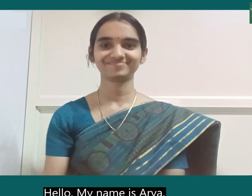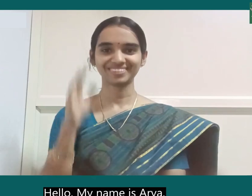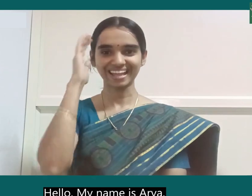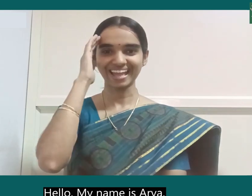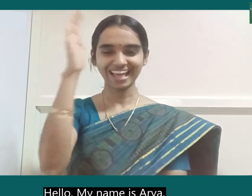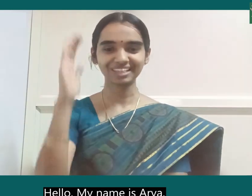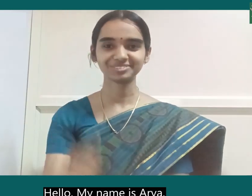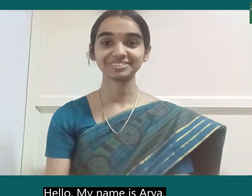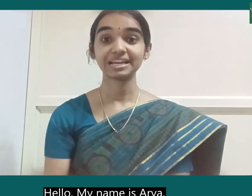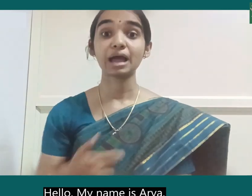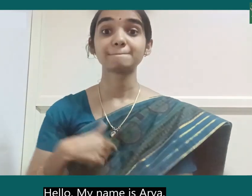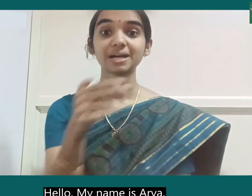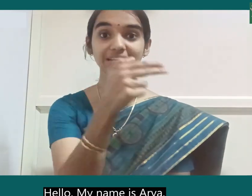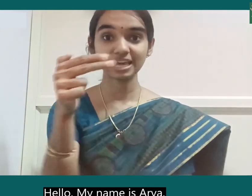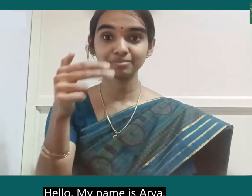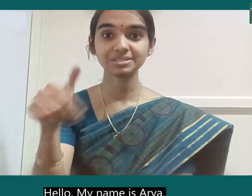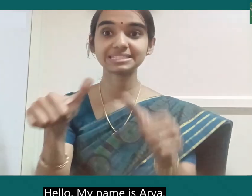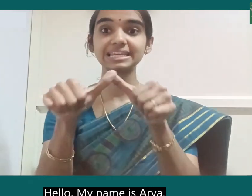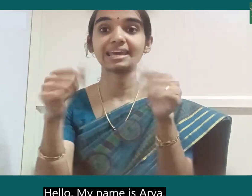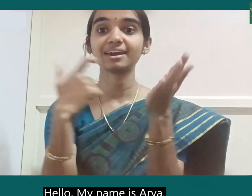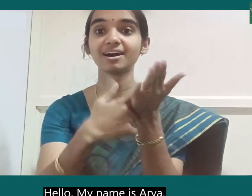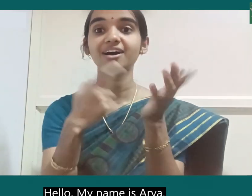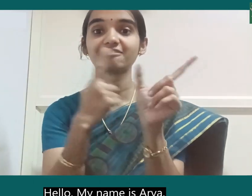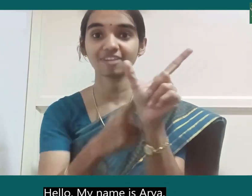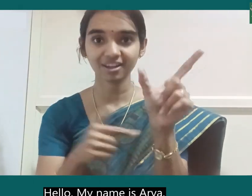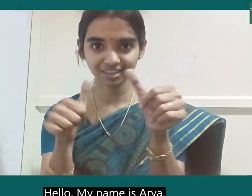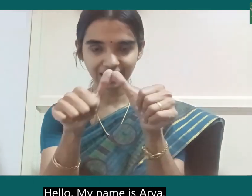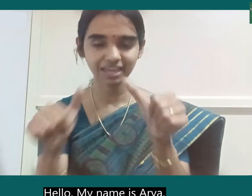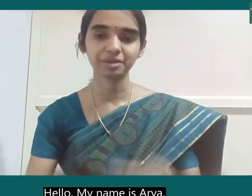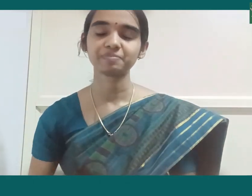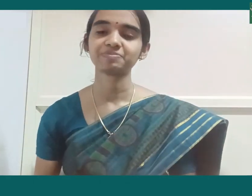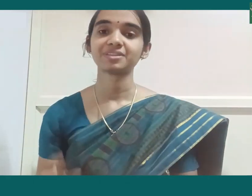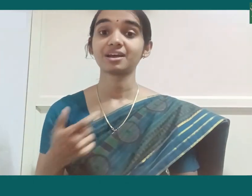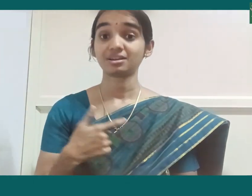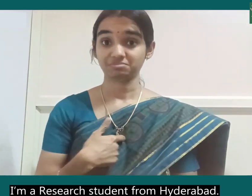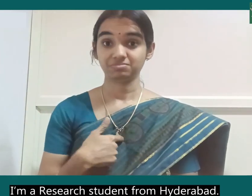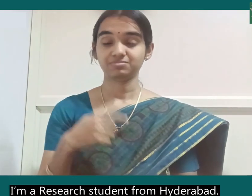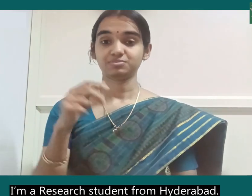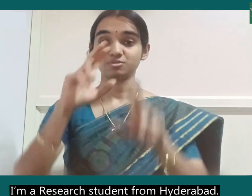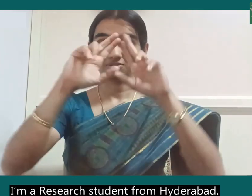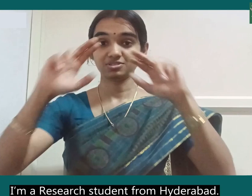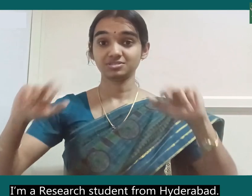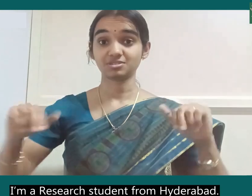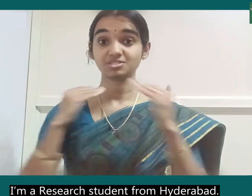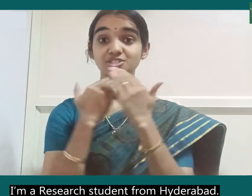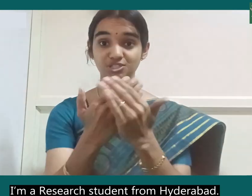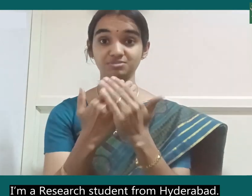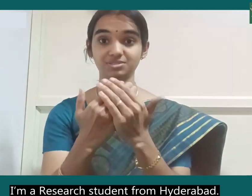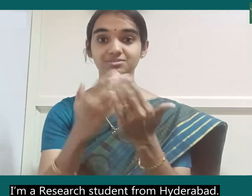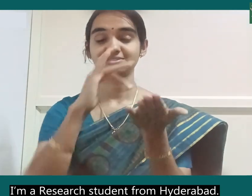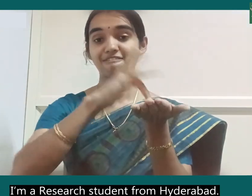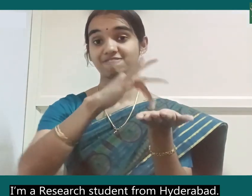my name is Aria I am a research student from Hyderabad